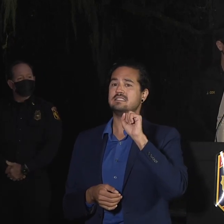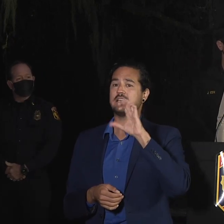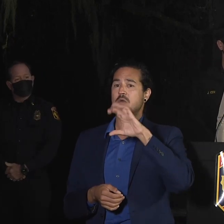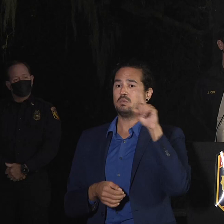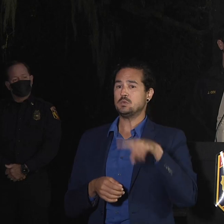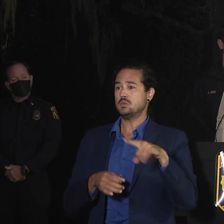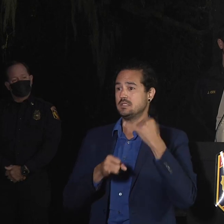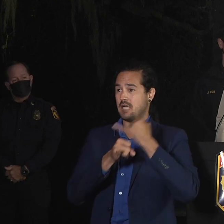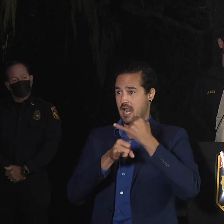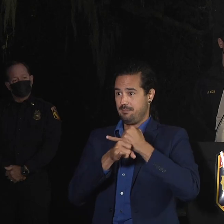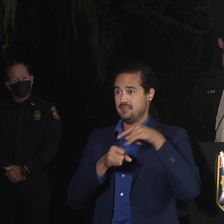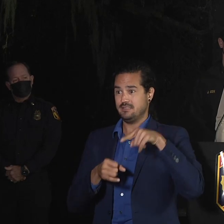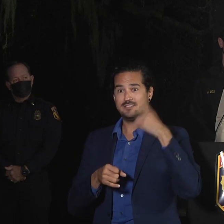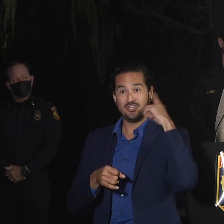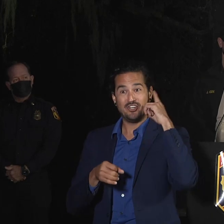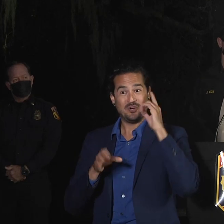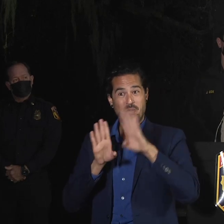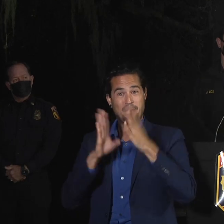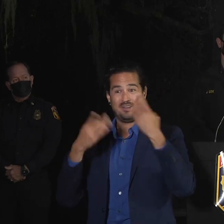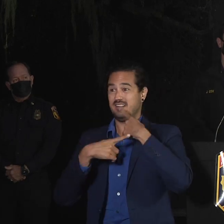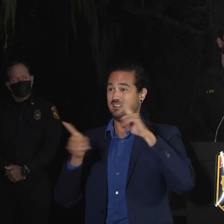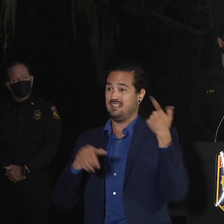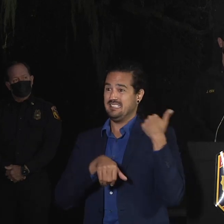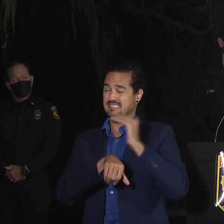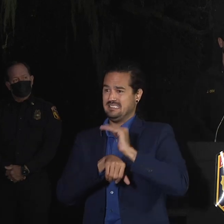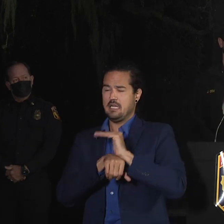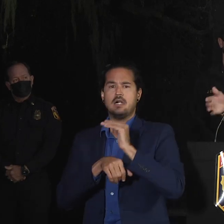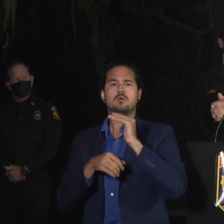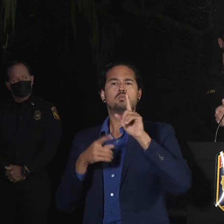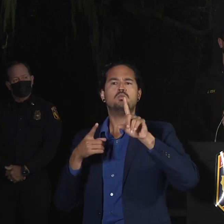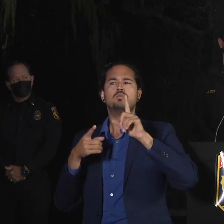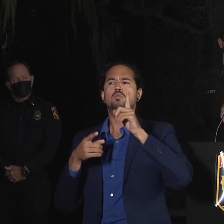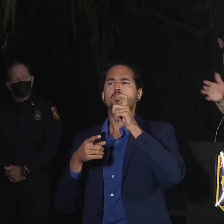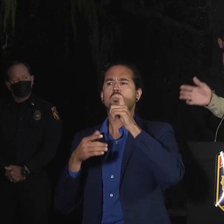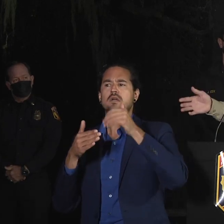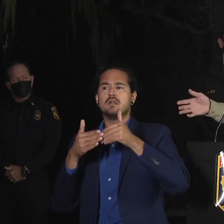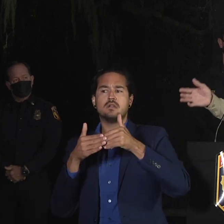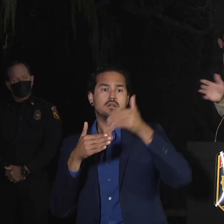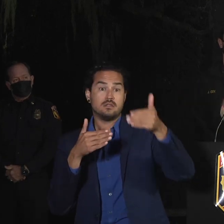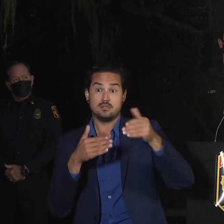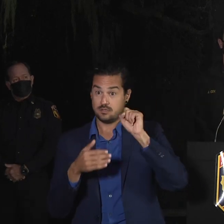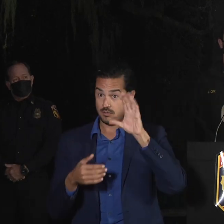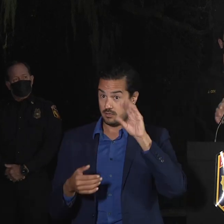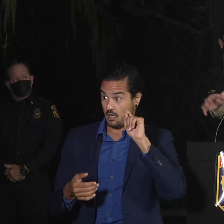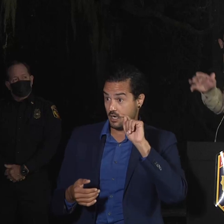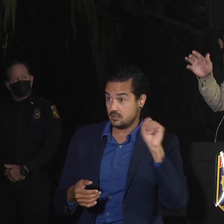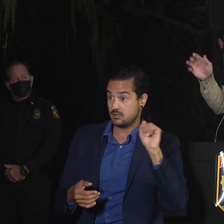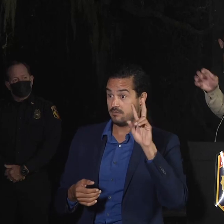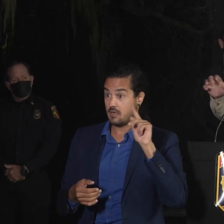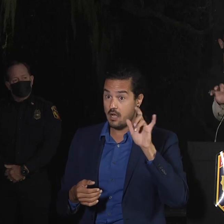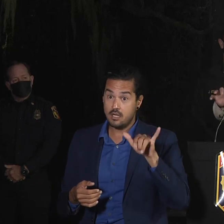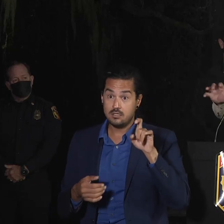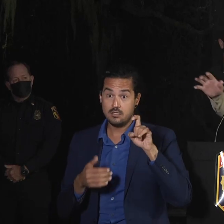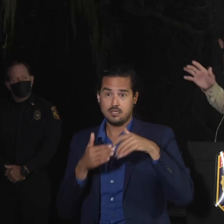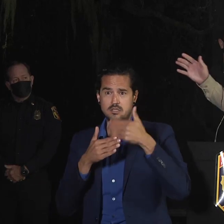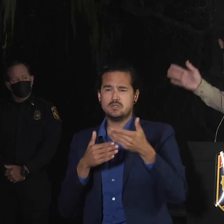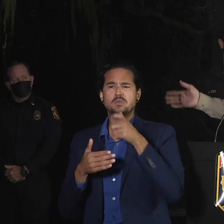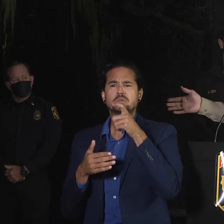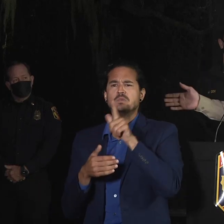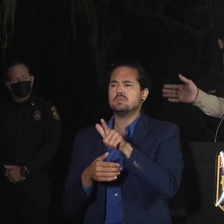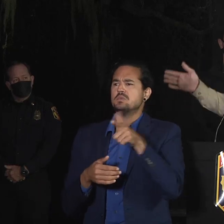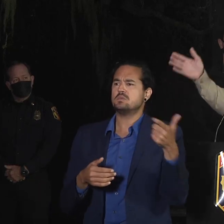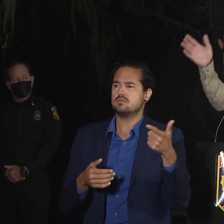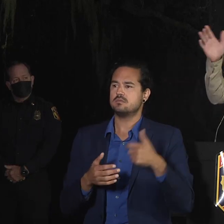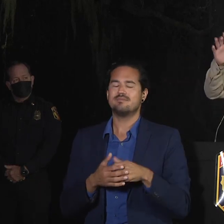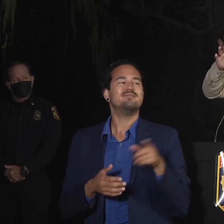next or is there, do you have any idea? Yeah, so a great question. In terms of repopulation, how does that look? So from, and I mentioned this last night, from